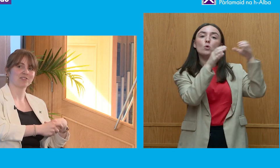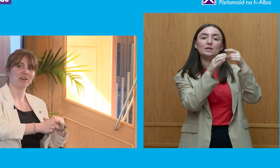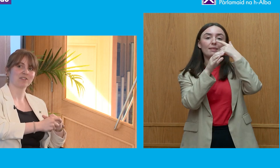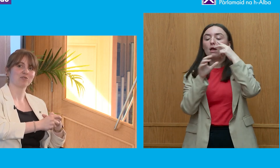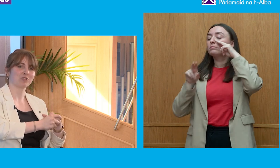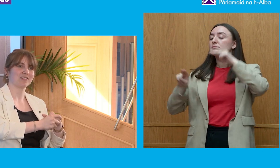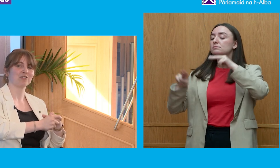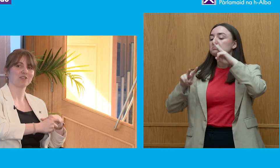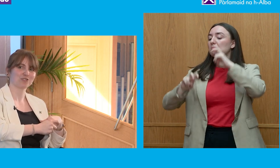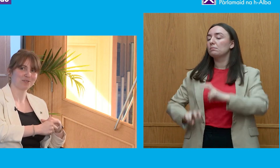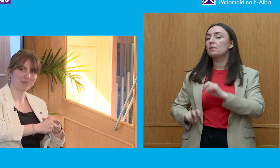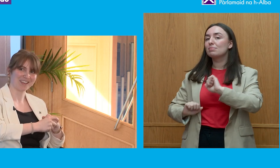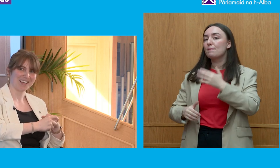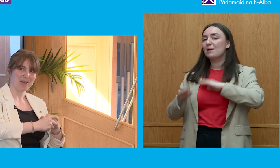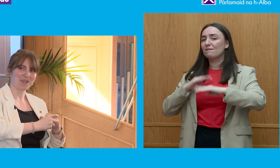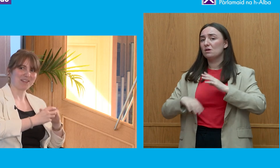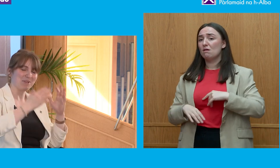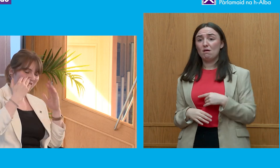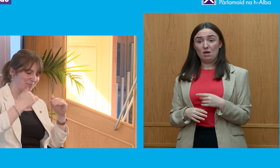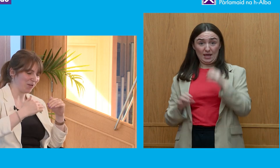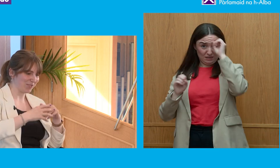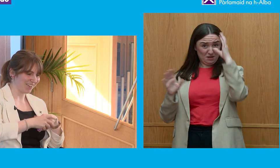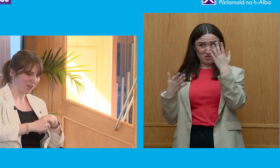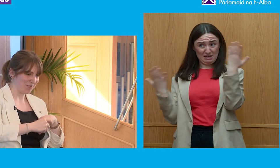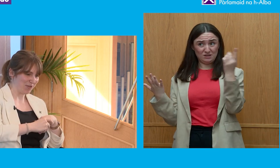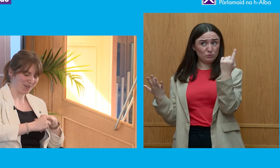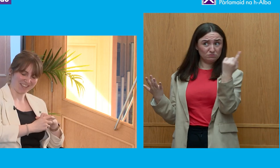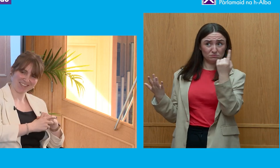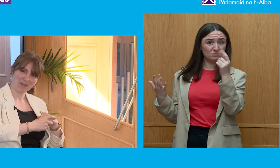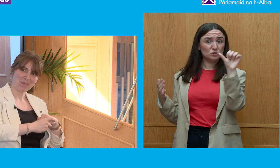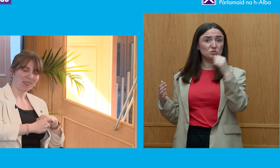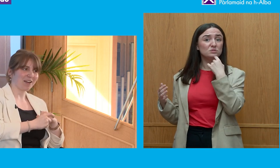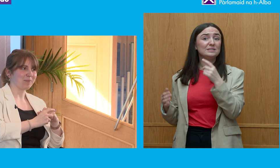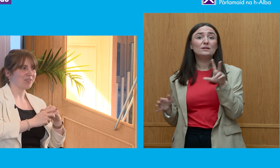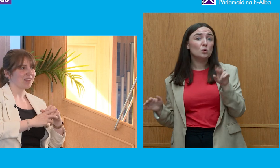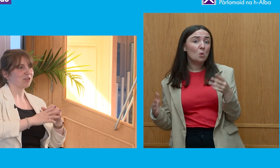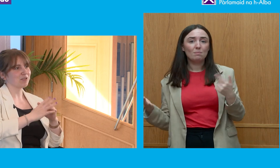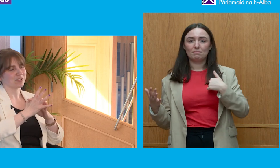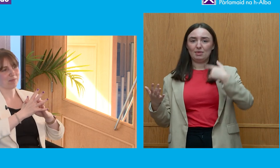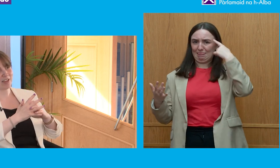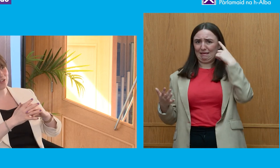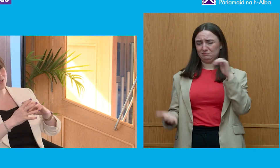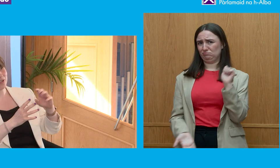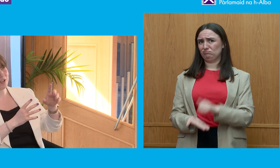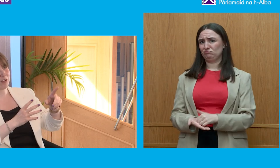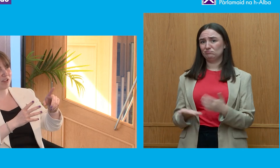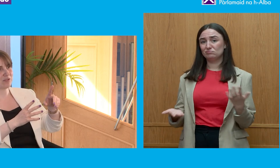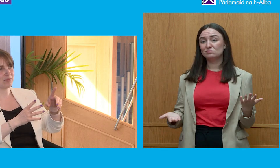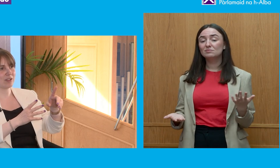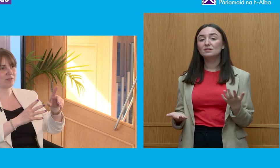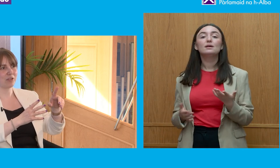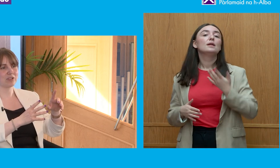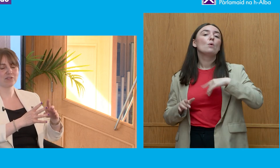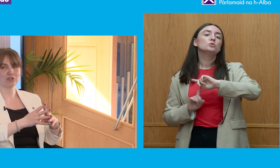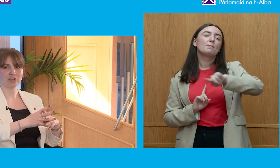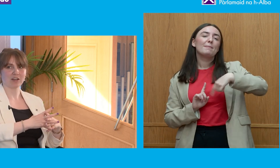can't imagine how someone would say no there shouldn't be but that's maybe just my own my own bias I also want to come back to the question